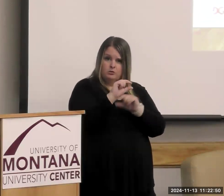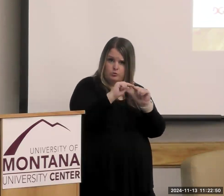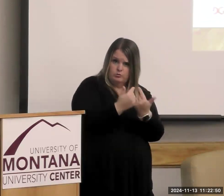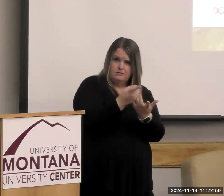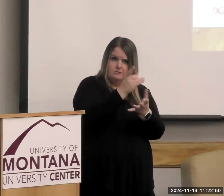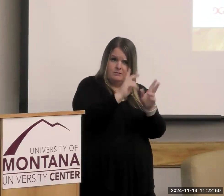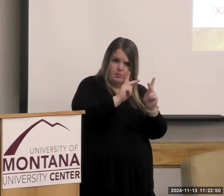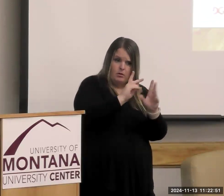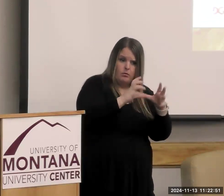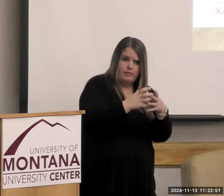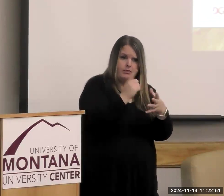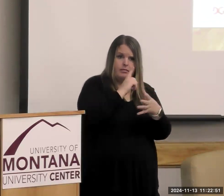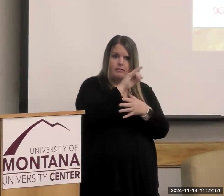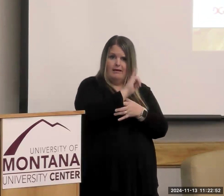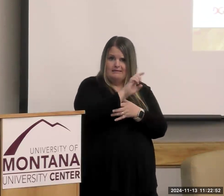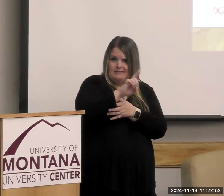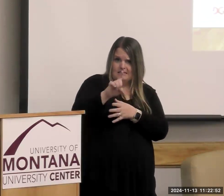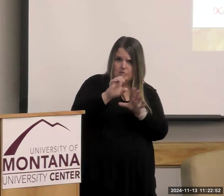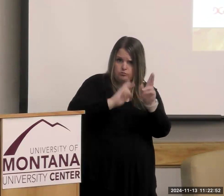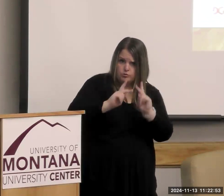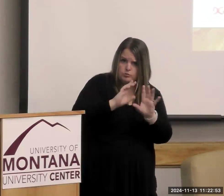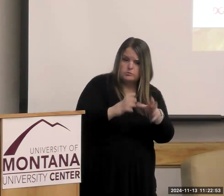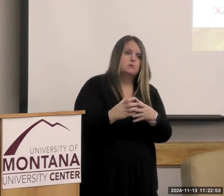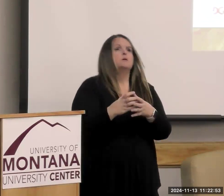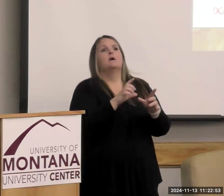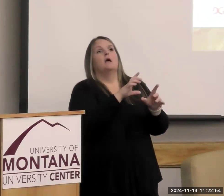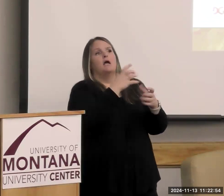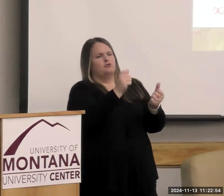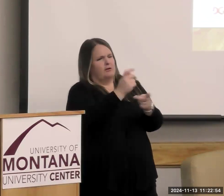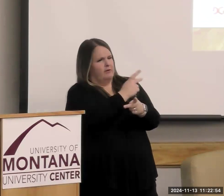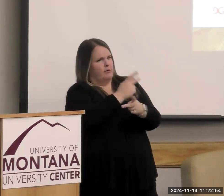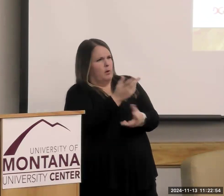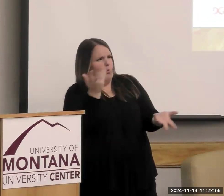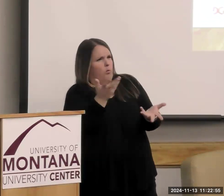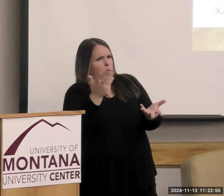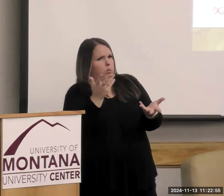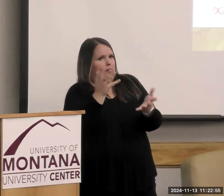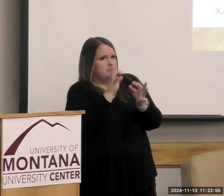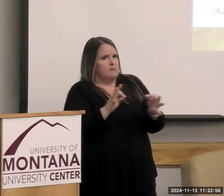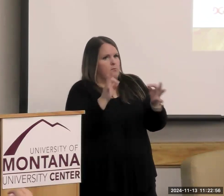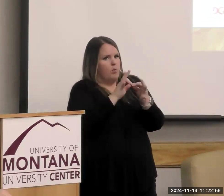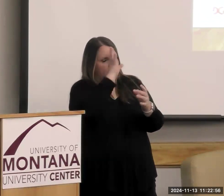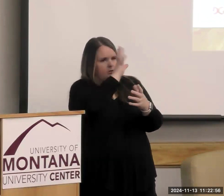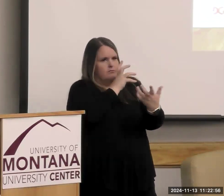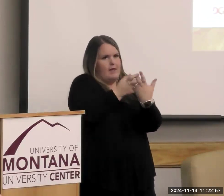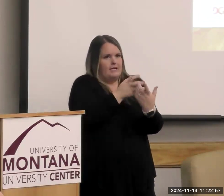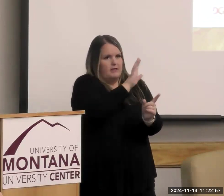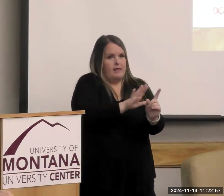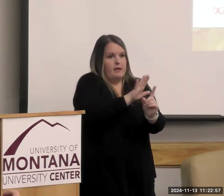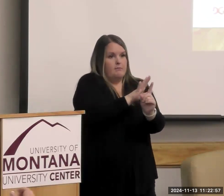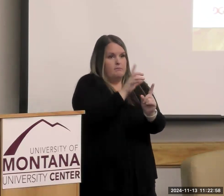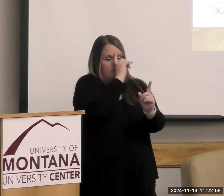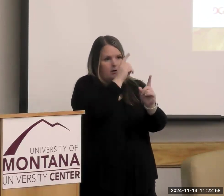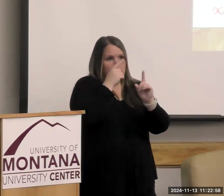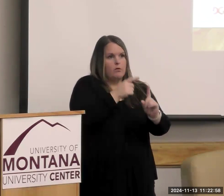whatever target group we're working with and find out what is important to them so you can target the messages to them. Because the overall message is